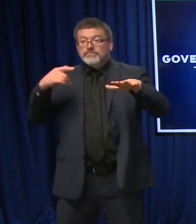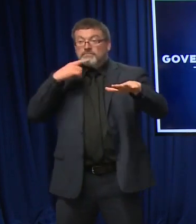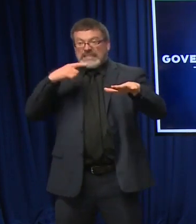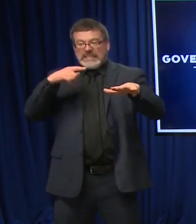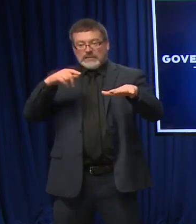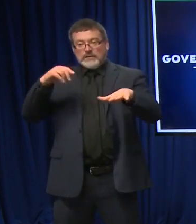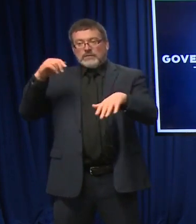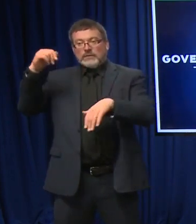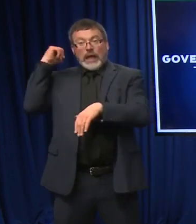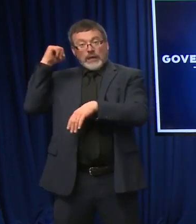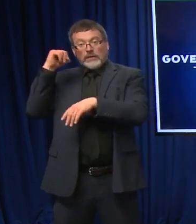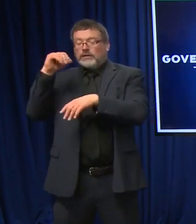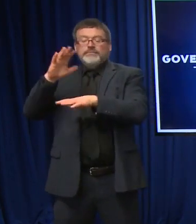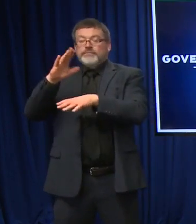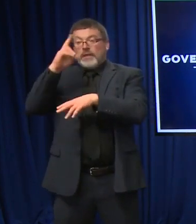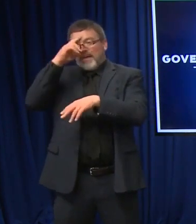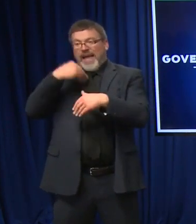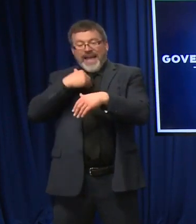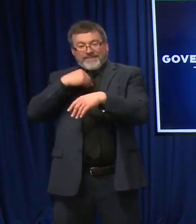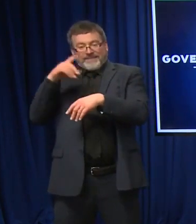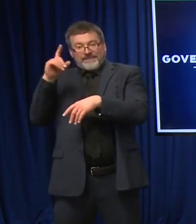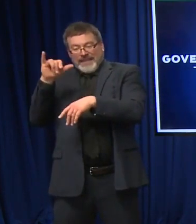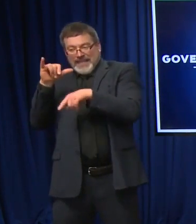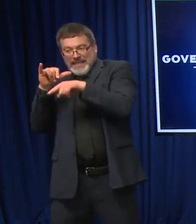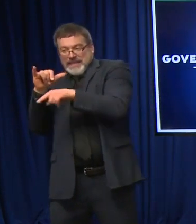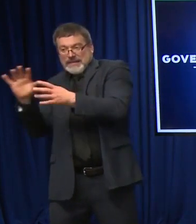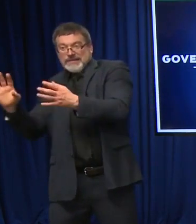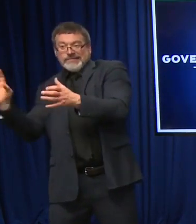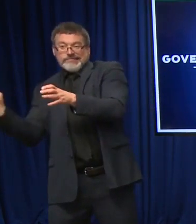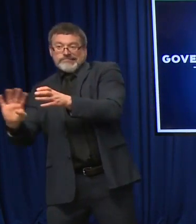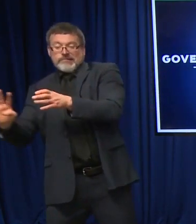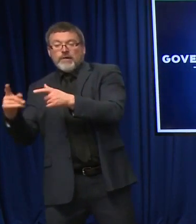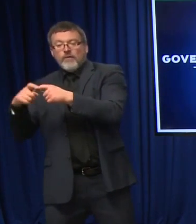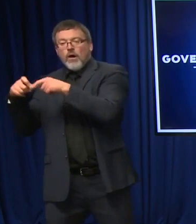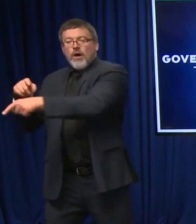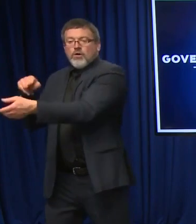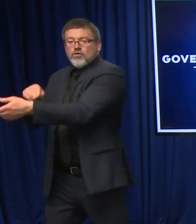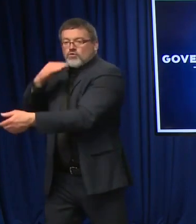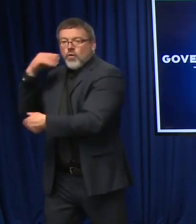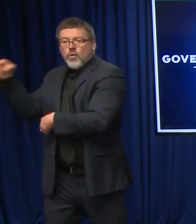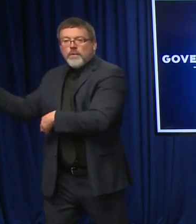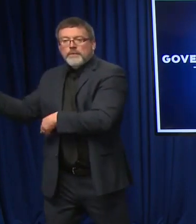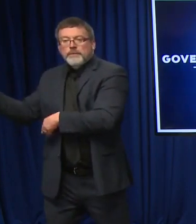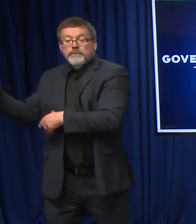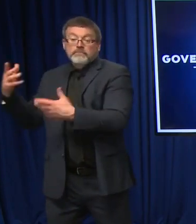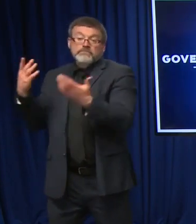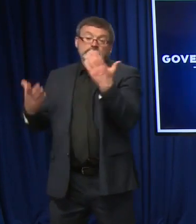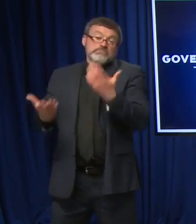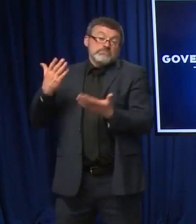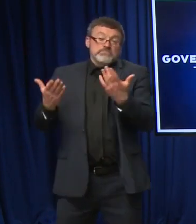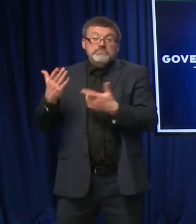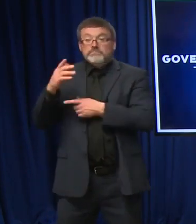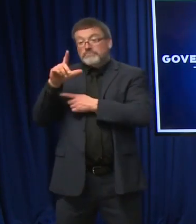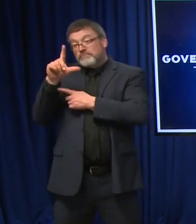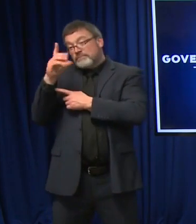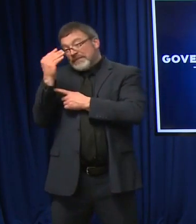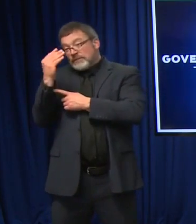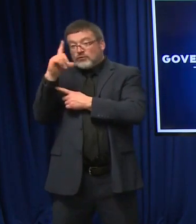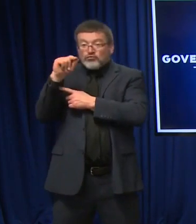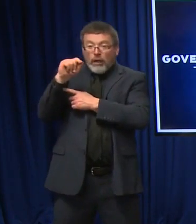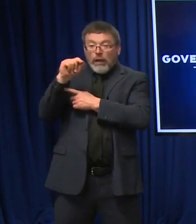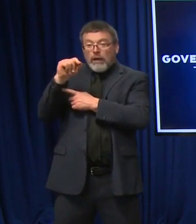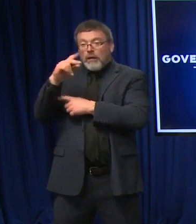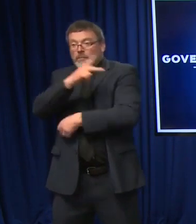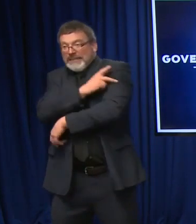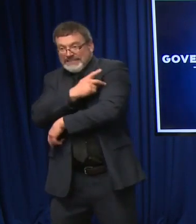people waiting to go to nursing homes and rehab. So at any given time, they may have 15 or 20 patients waiting for a nursing home bed or a